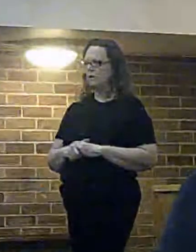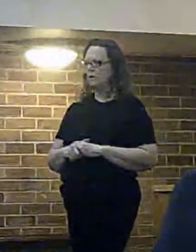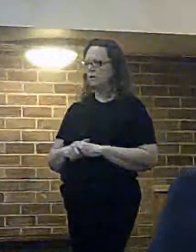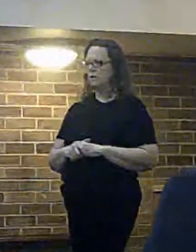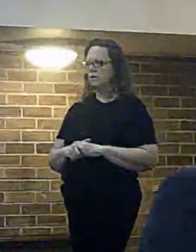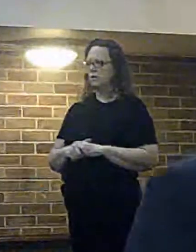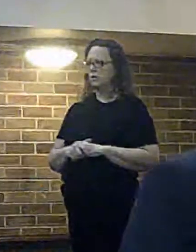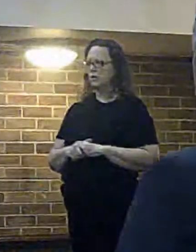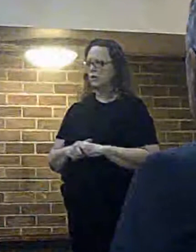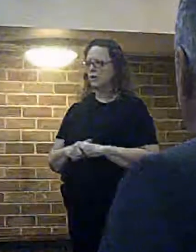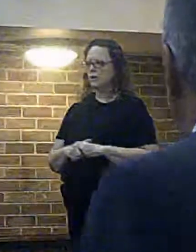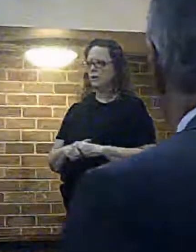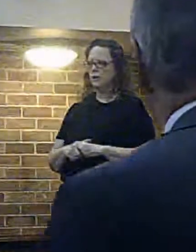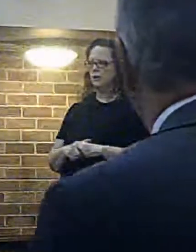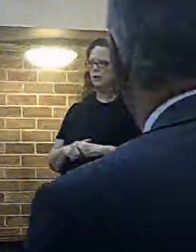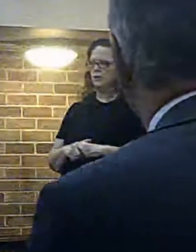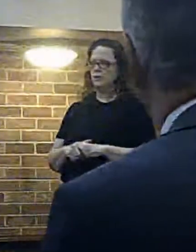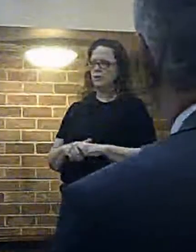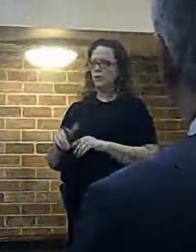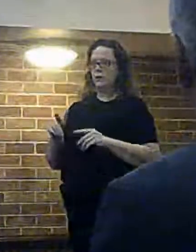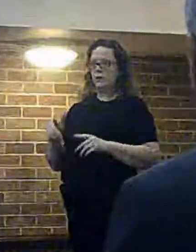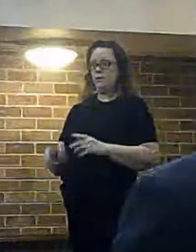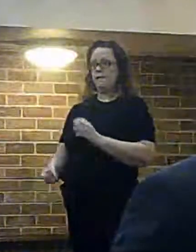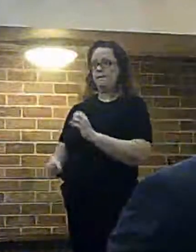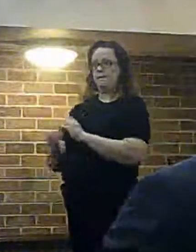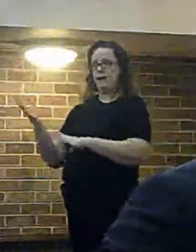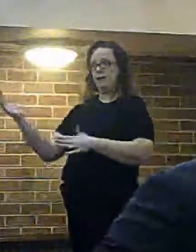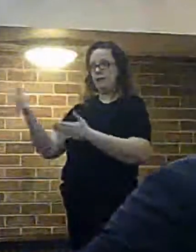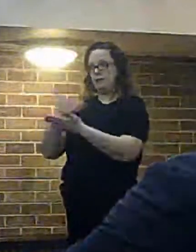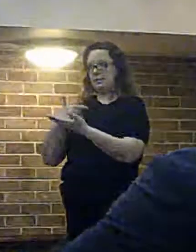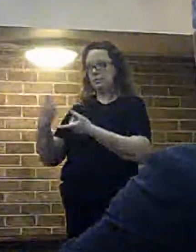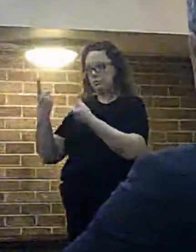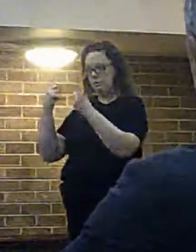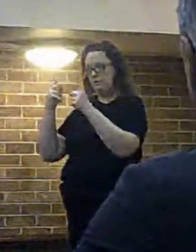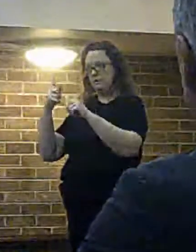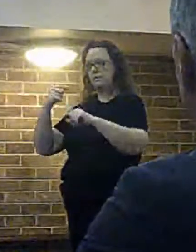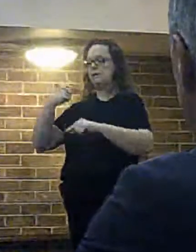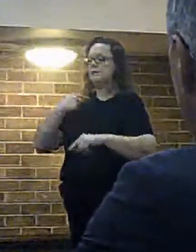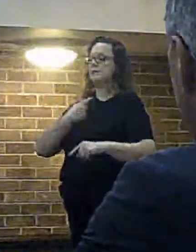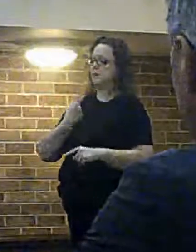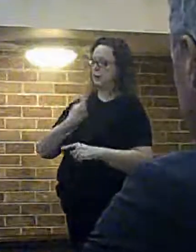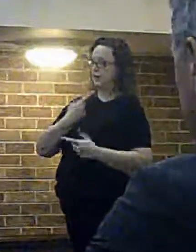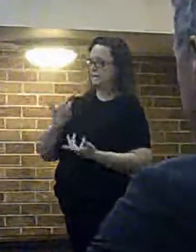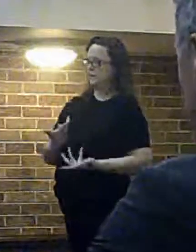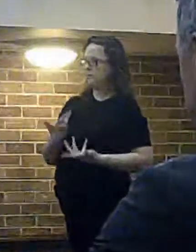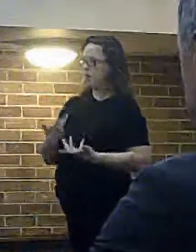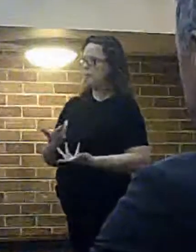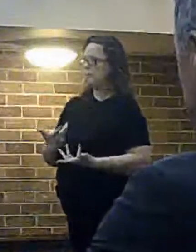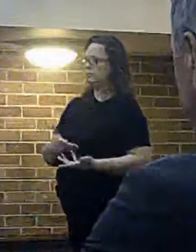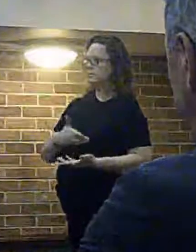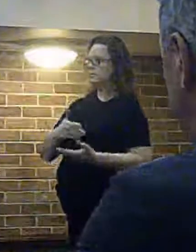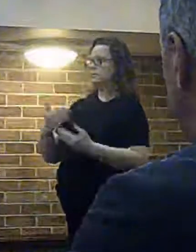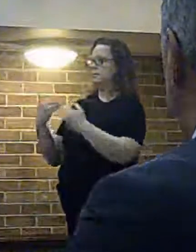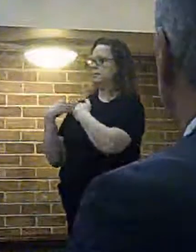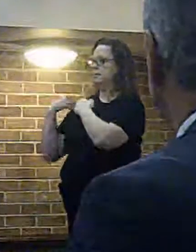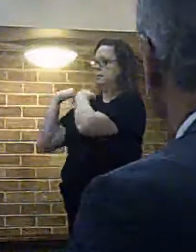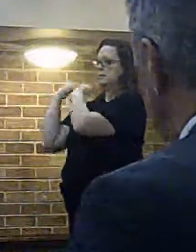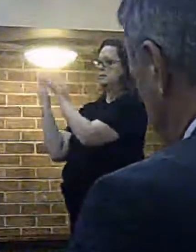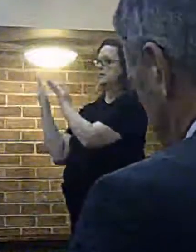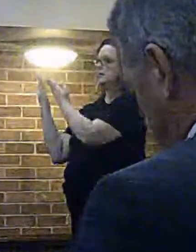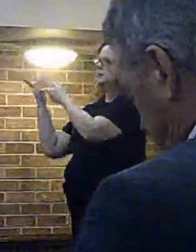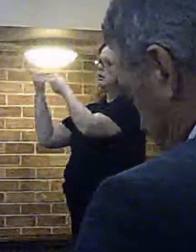degree of bureaucracy still to define rescue authority me in the first instance and then the authority to go through